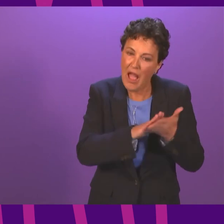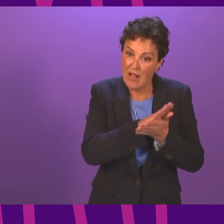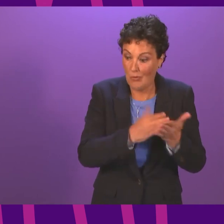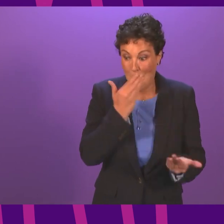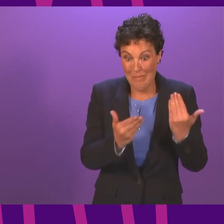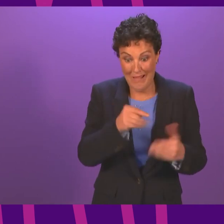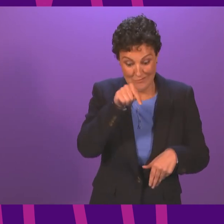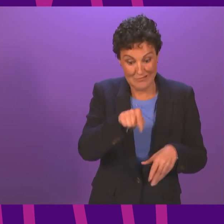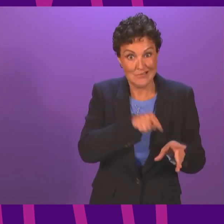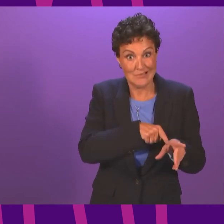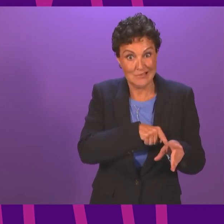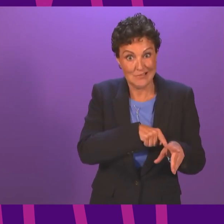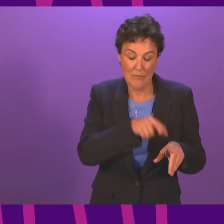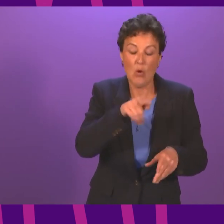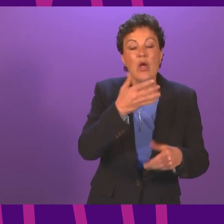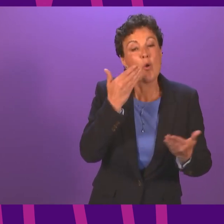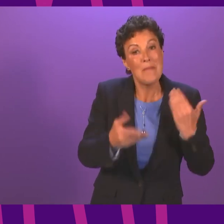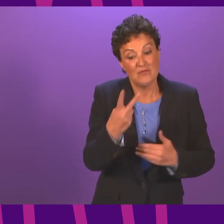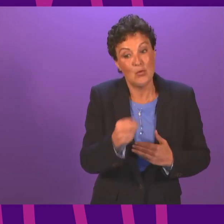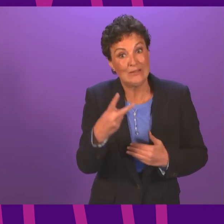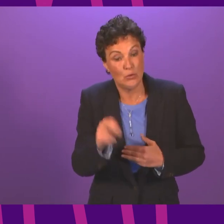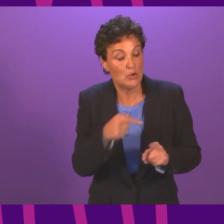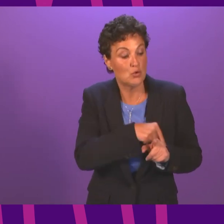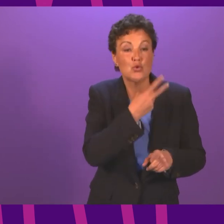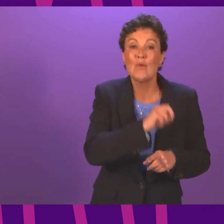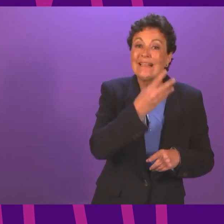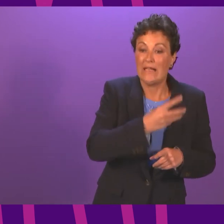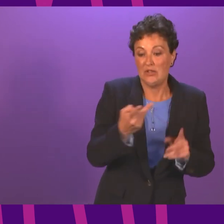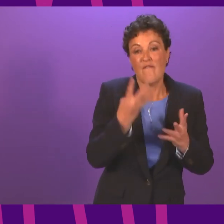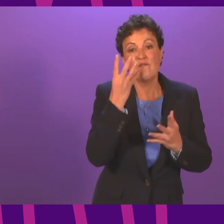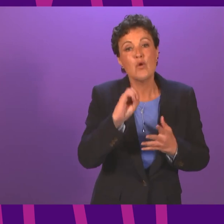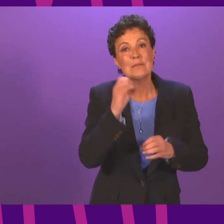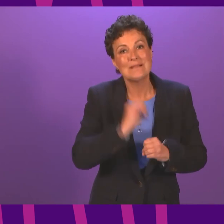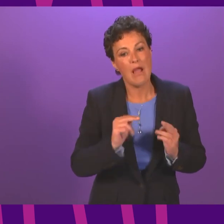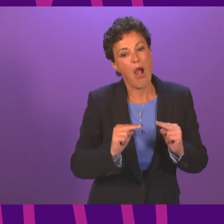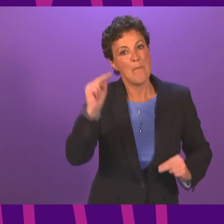increase on 2018-19 thank you Pauline McNeill